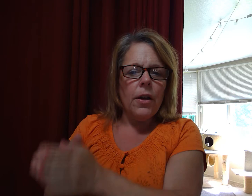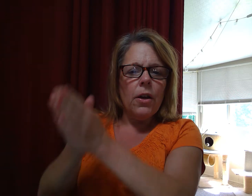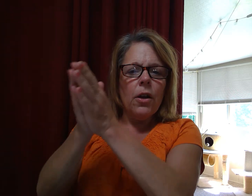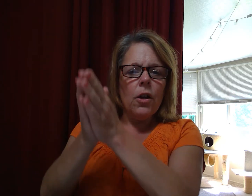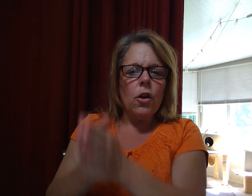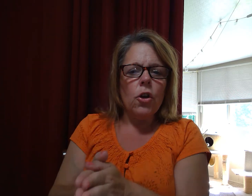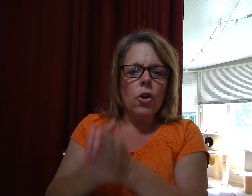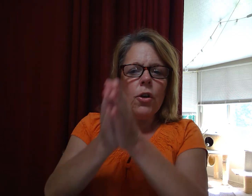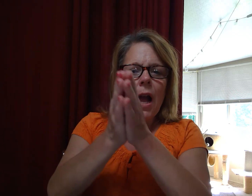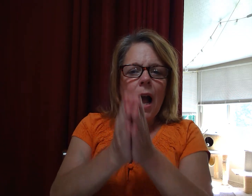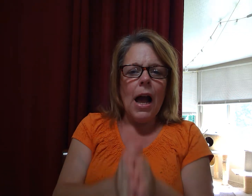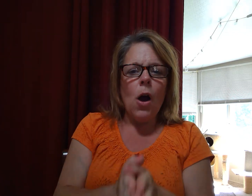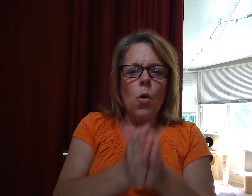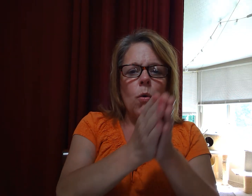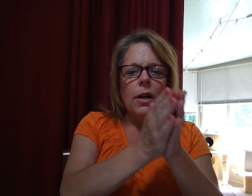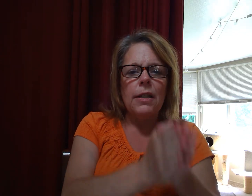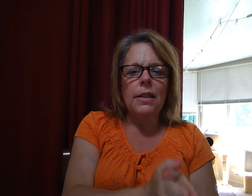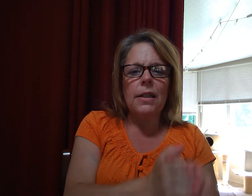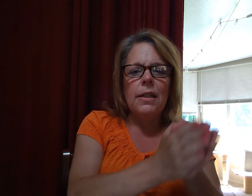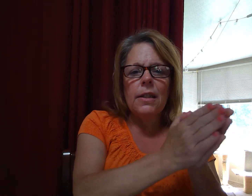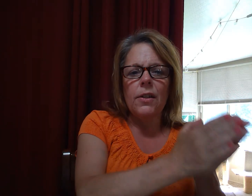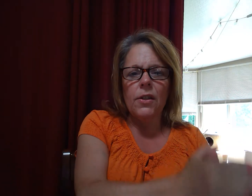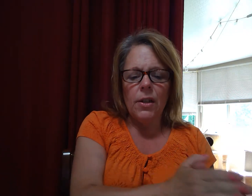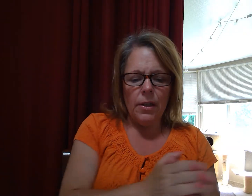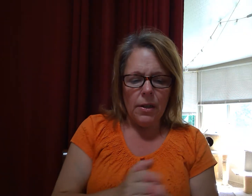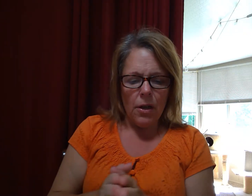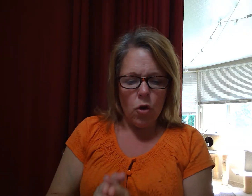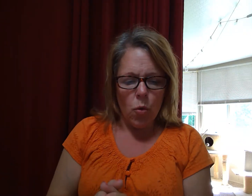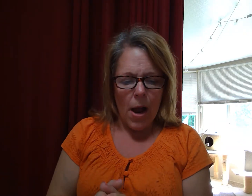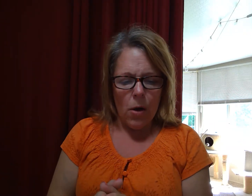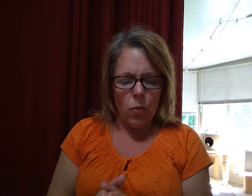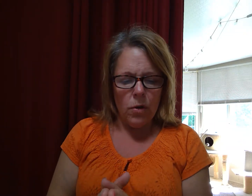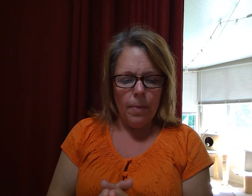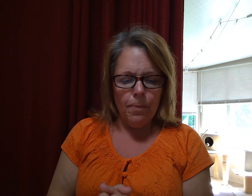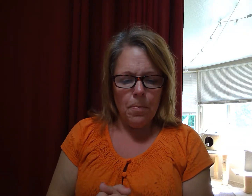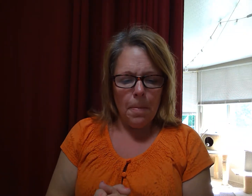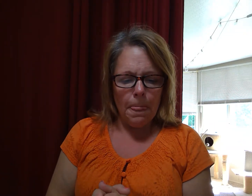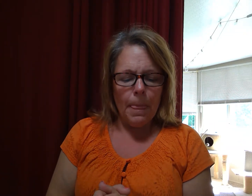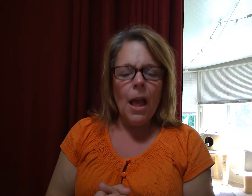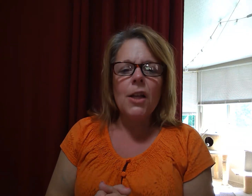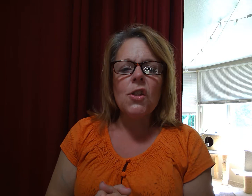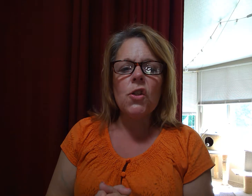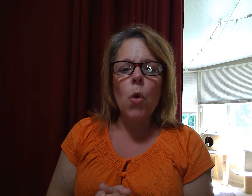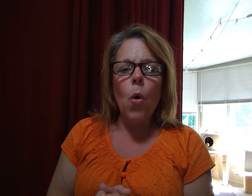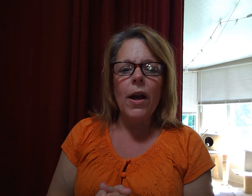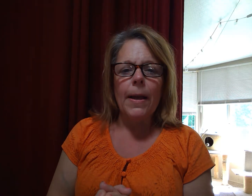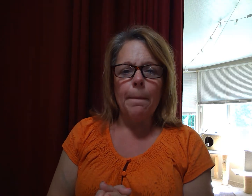Ground. R. O. N. D. Ground. Soi.